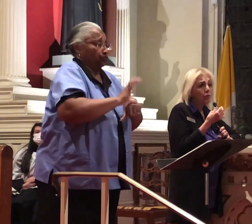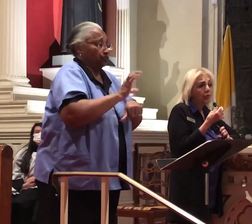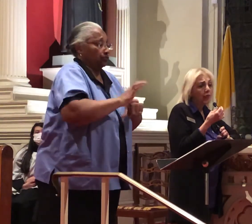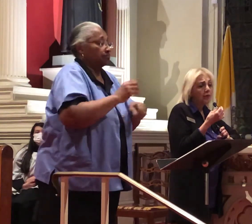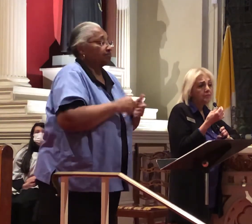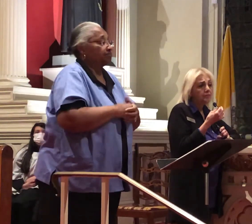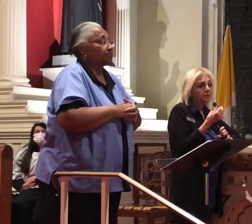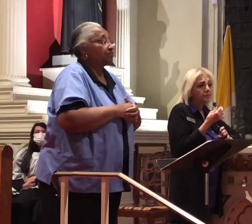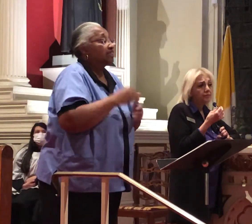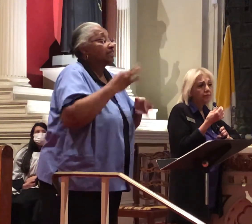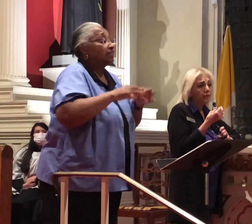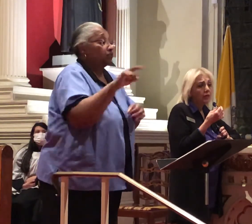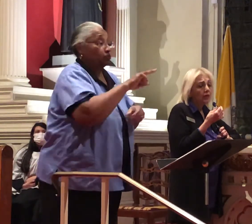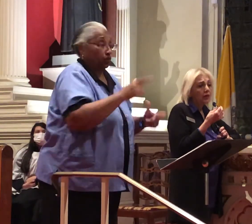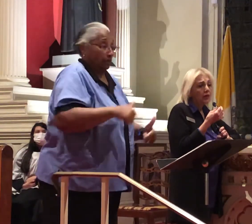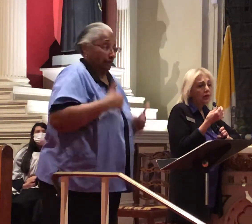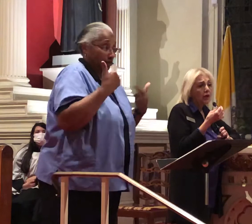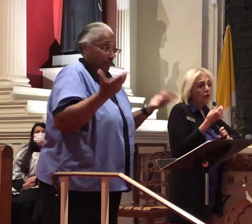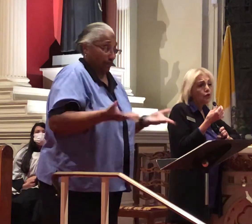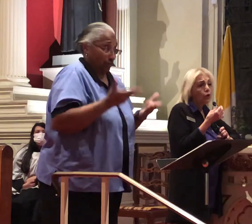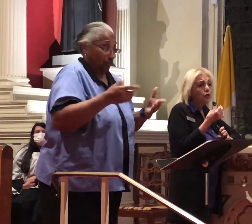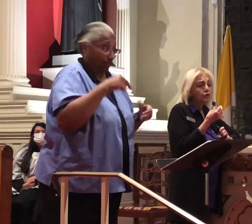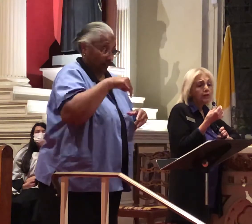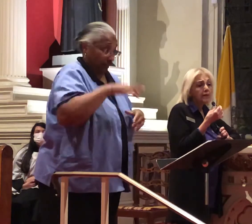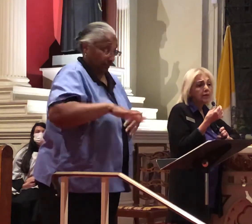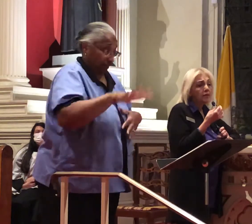those of you who live here in the neighborhood